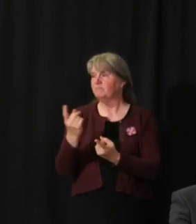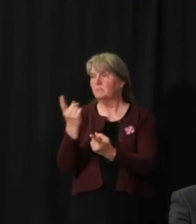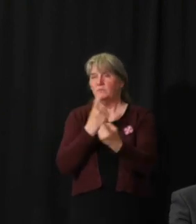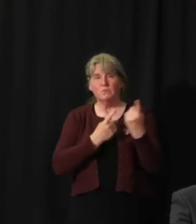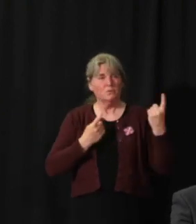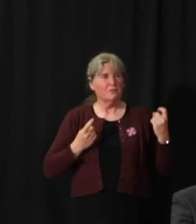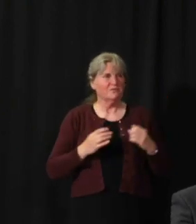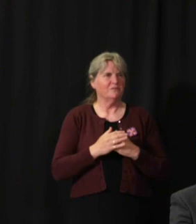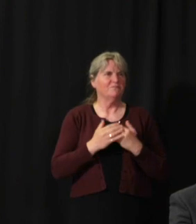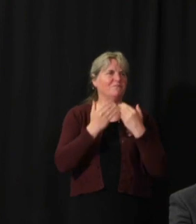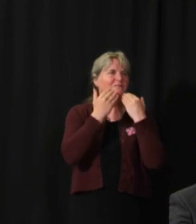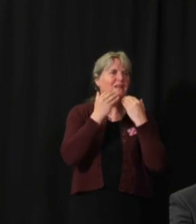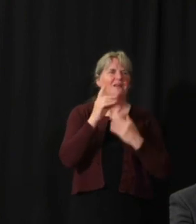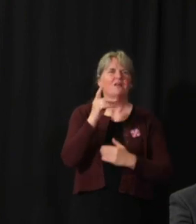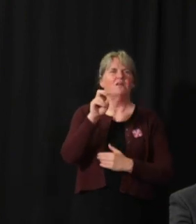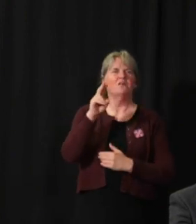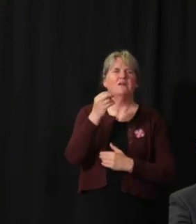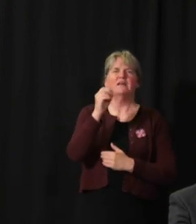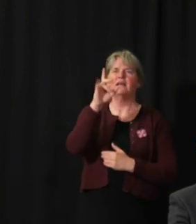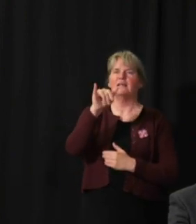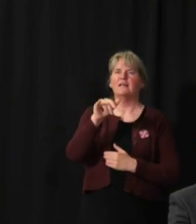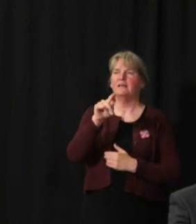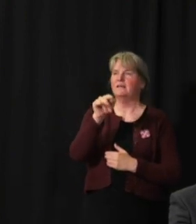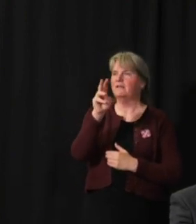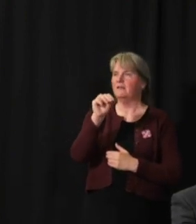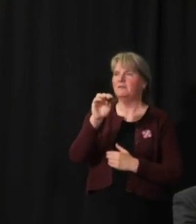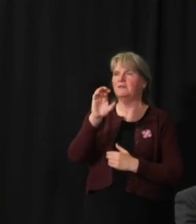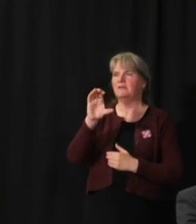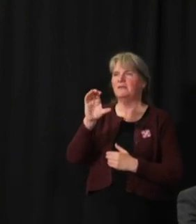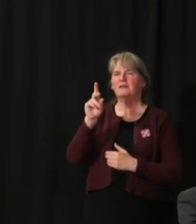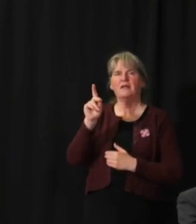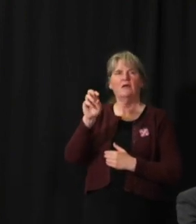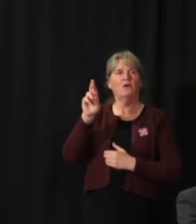Thank you, Dr. Hanley. We'll go first to Tim from CKRW.